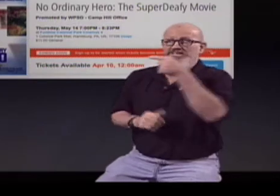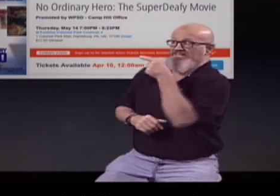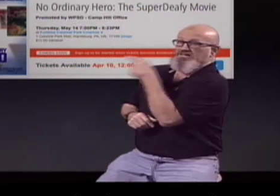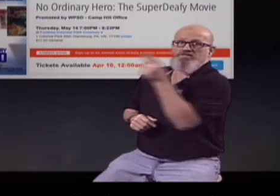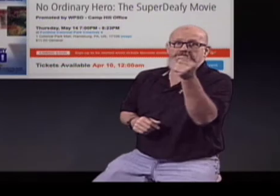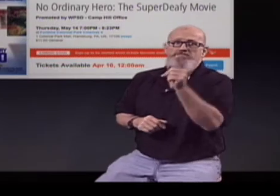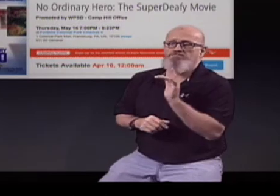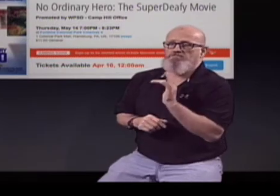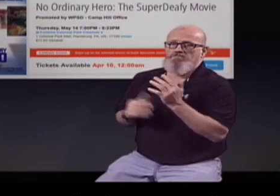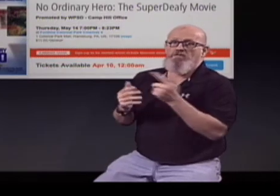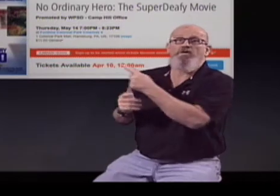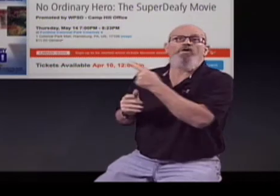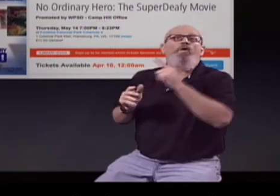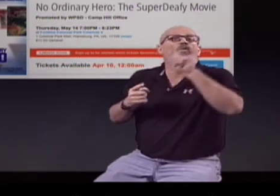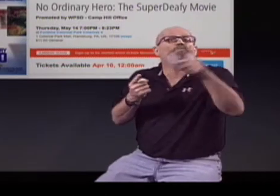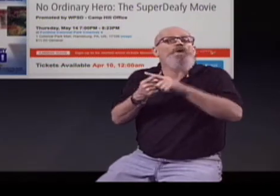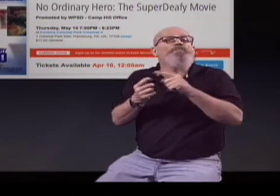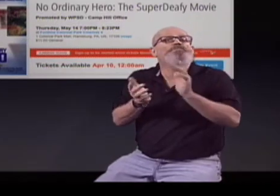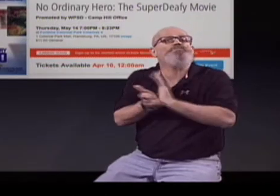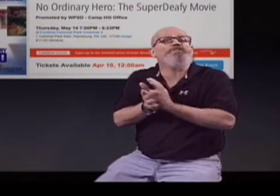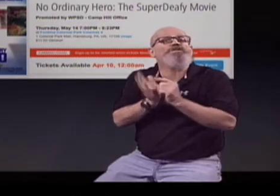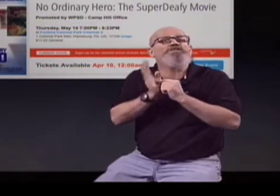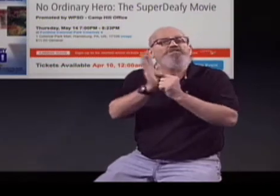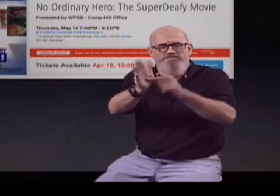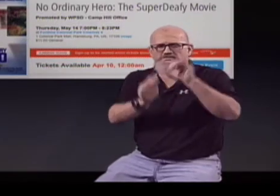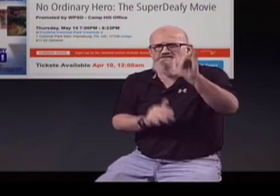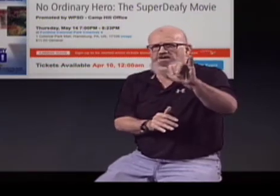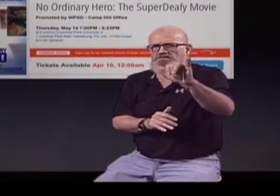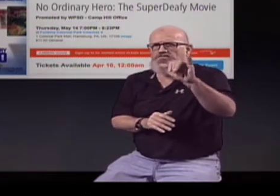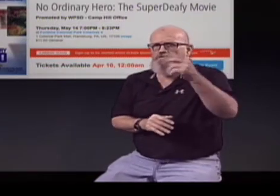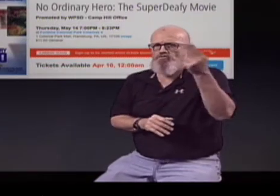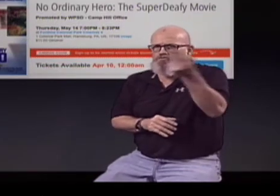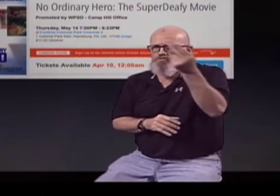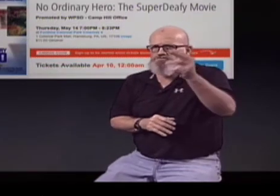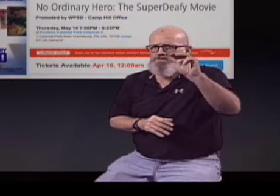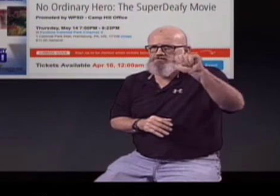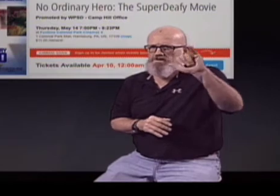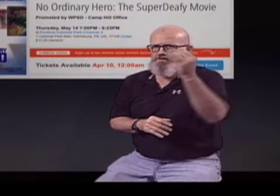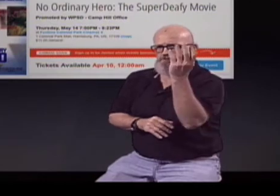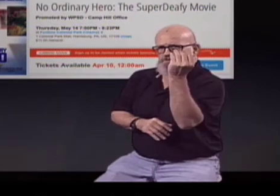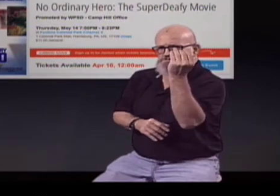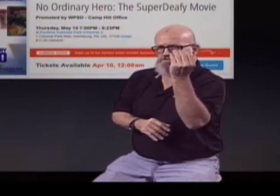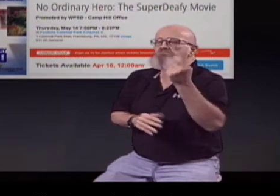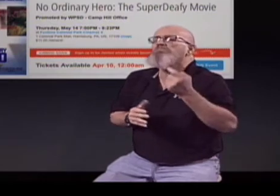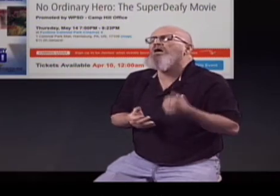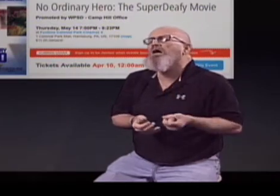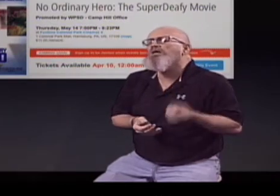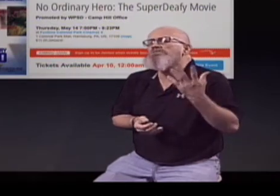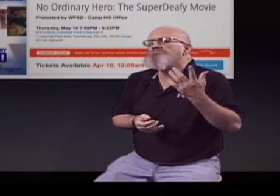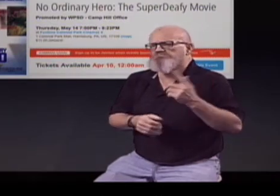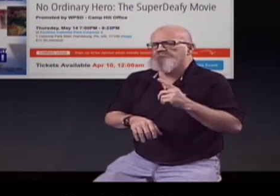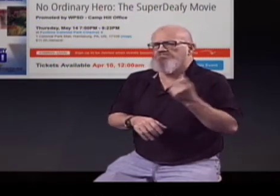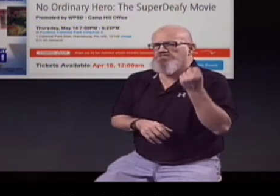you a confirmation or you can wait. It's up to you. Now the movie itself will be shown Thursday, May